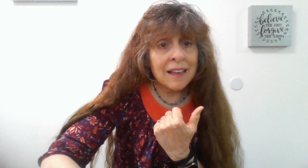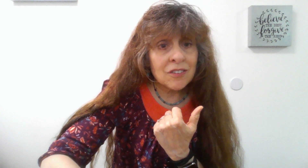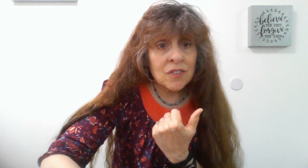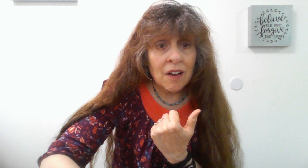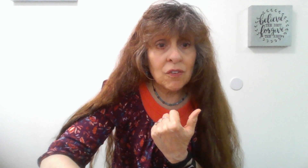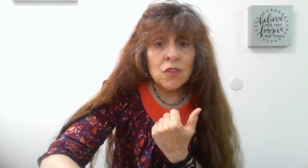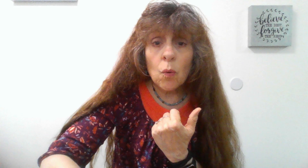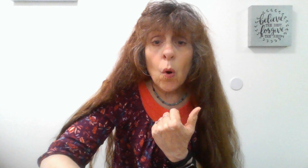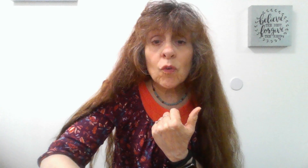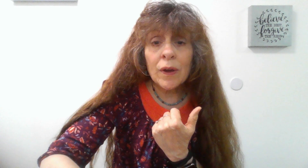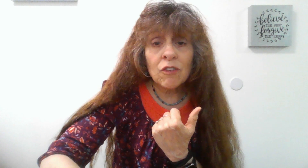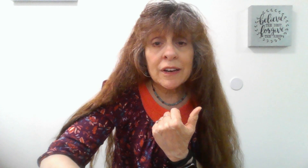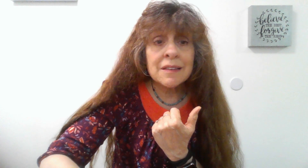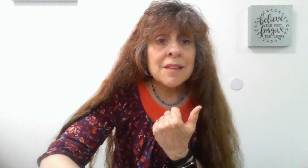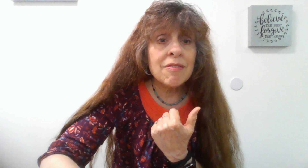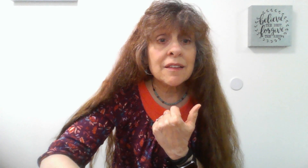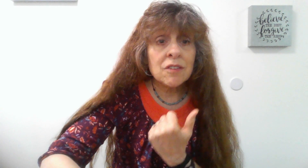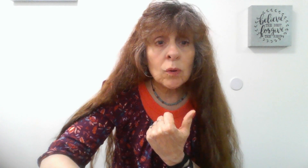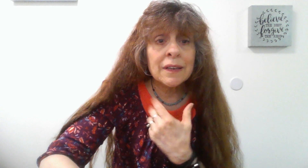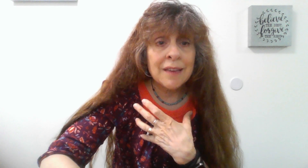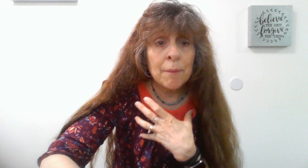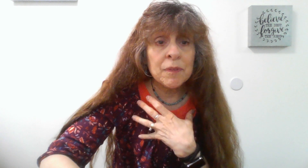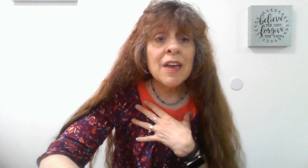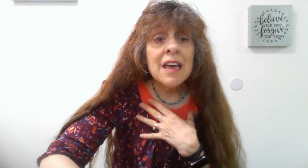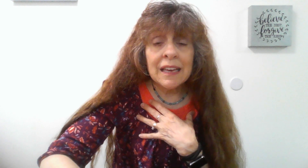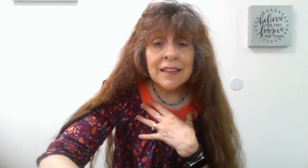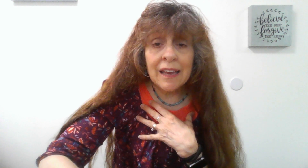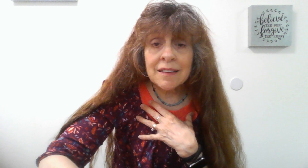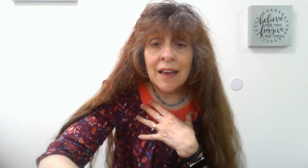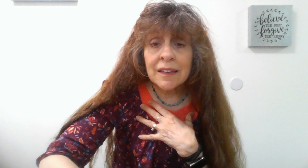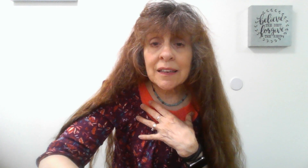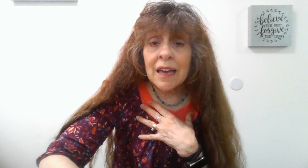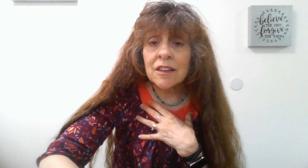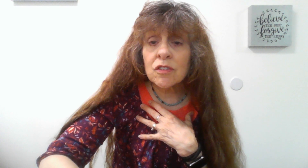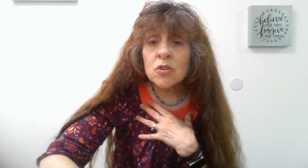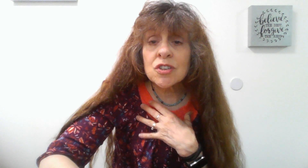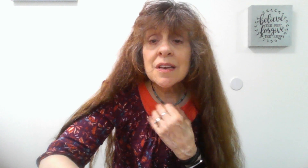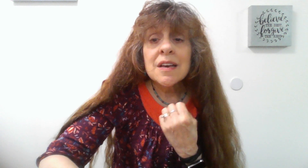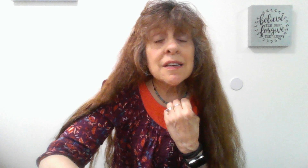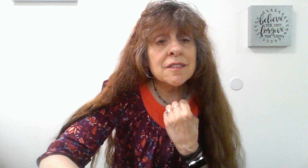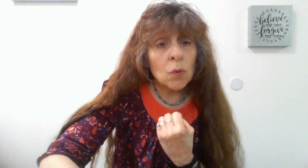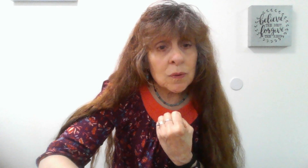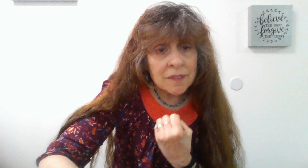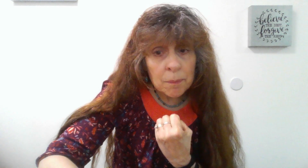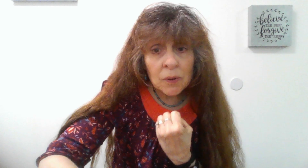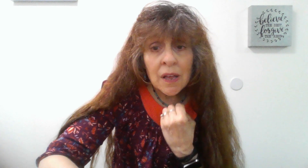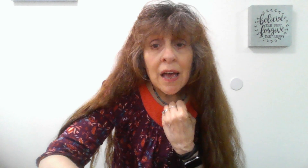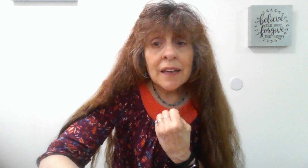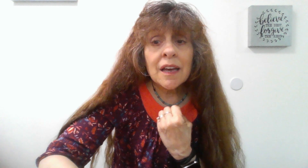ask ourselves over whatever it is that's holding us captive in that anxiety. And the solution is so simple and yet